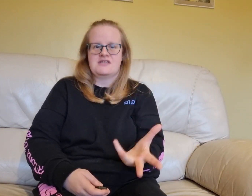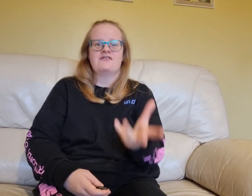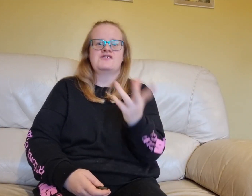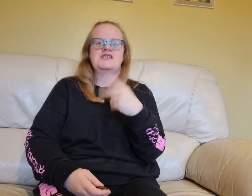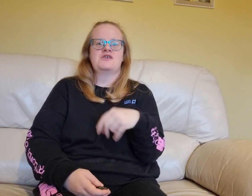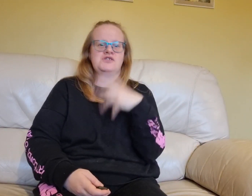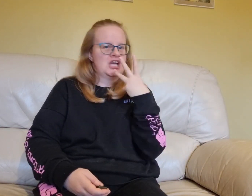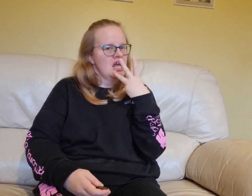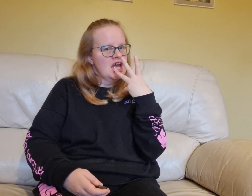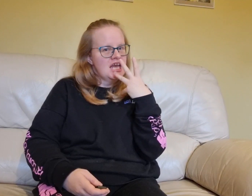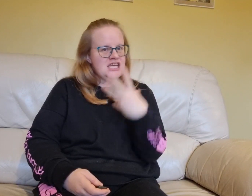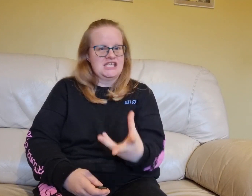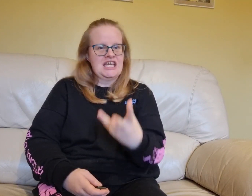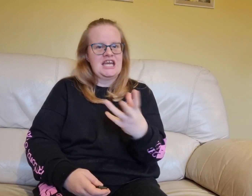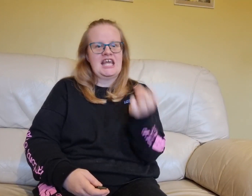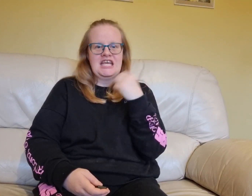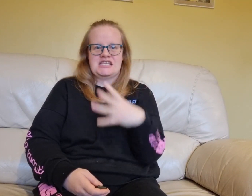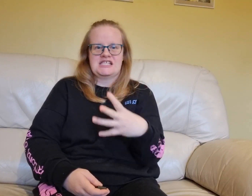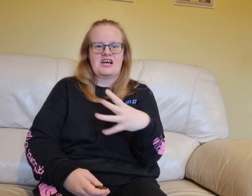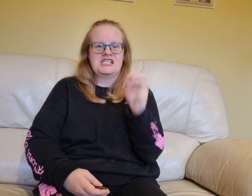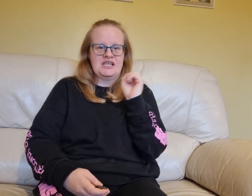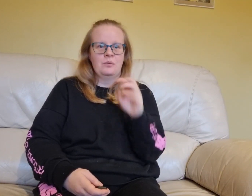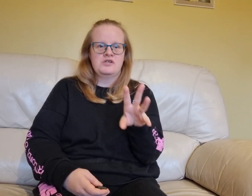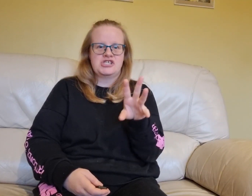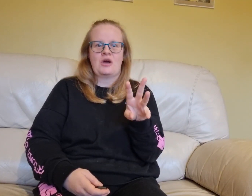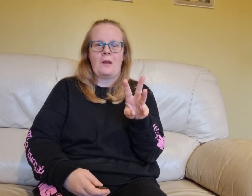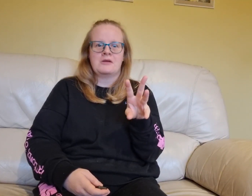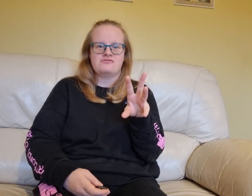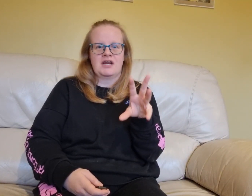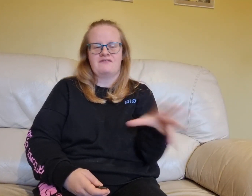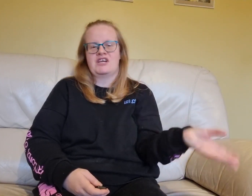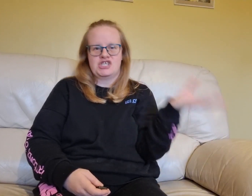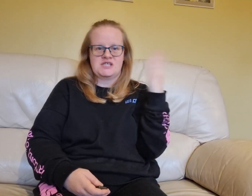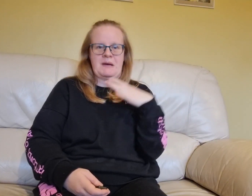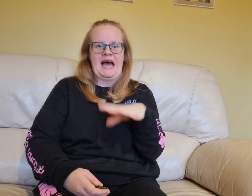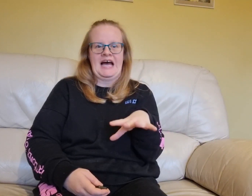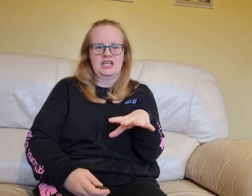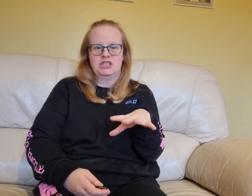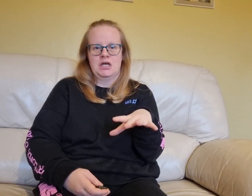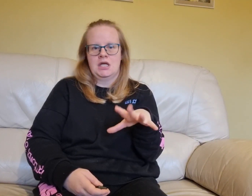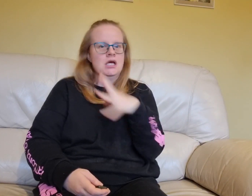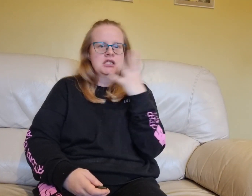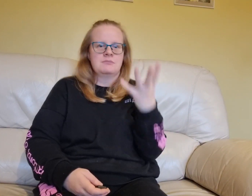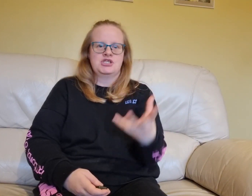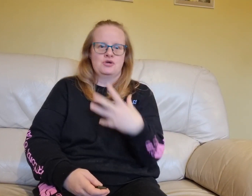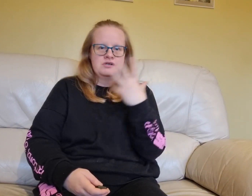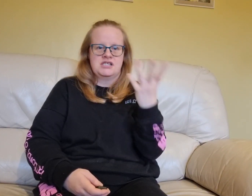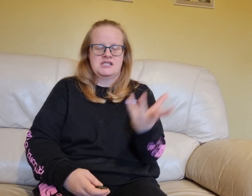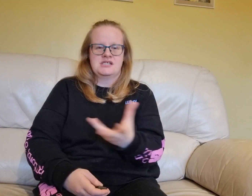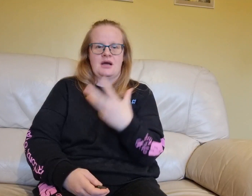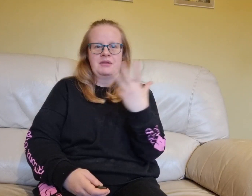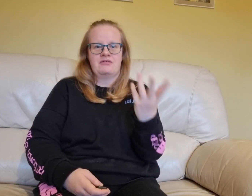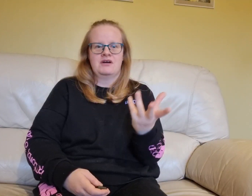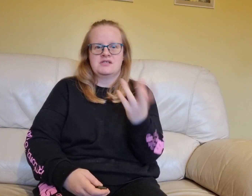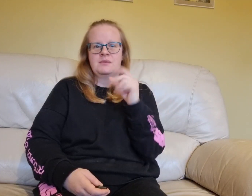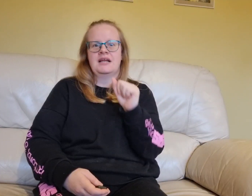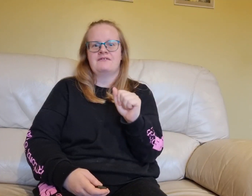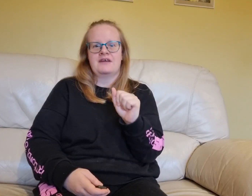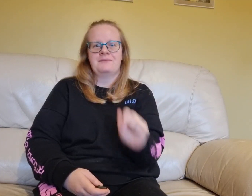is the 14th Doctor, he's giddy, he's excited, he wants to go on those running adventures, but actually, the maturity is coming through, so we love that.